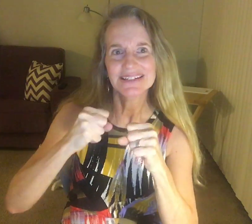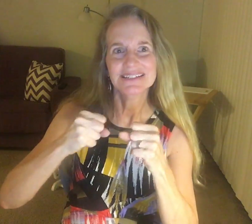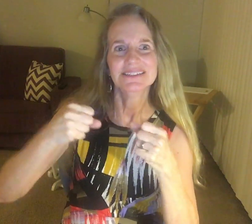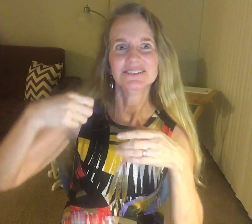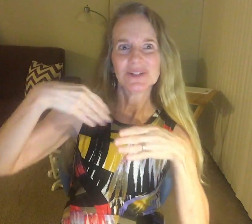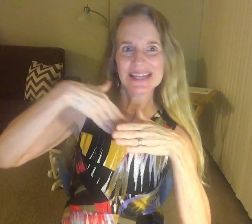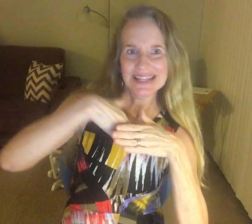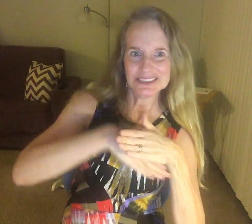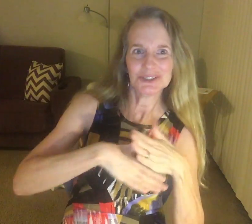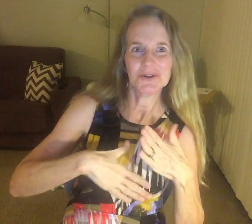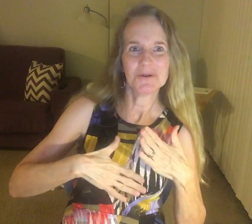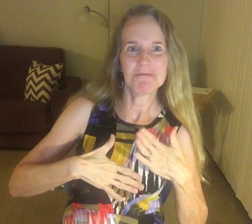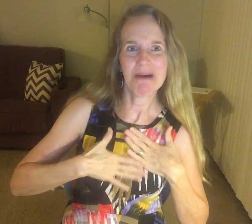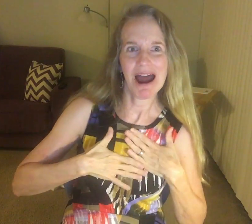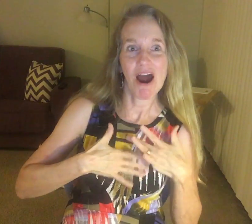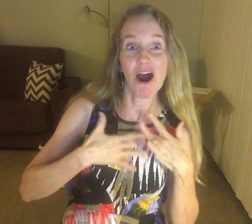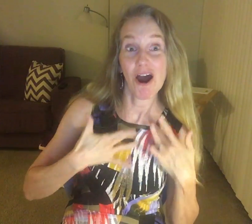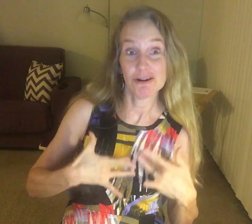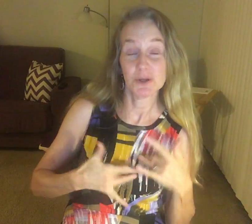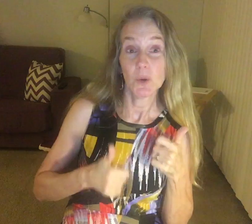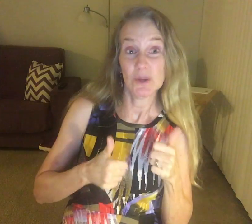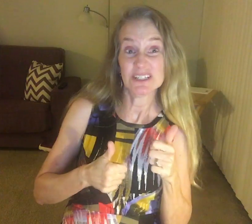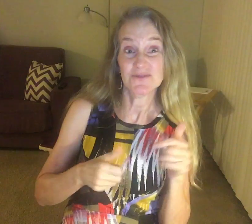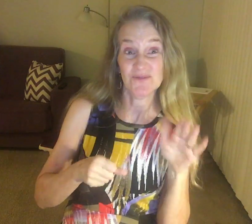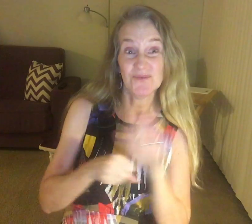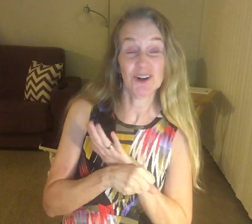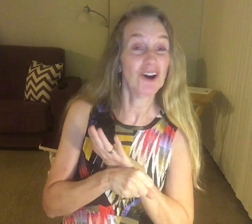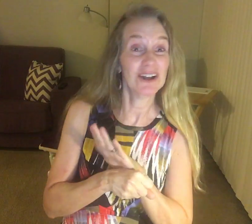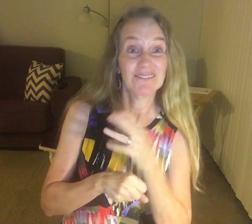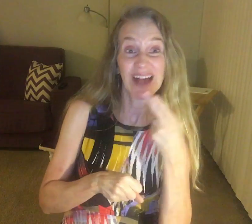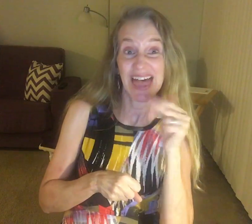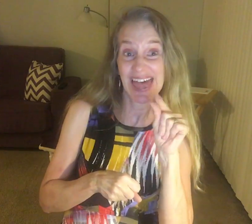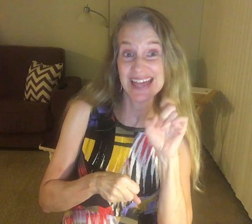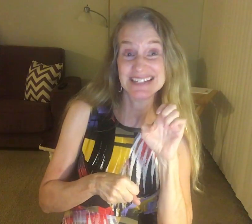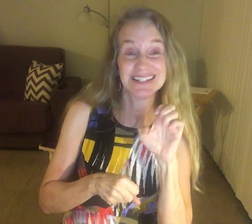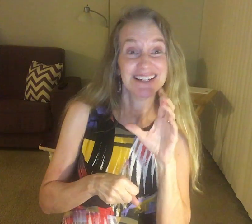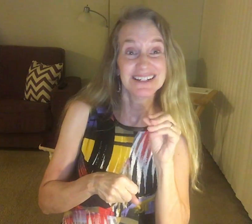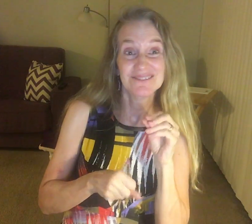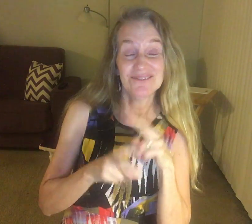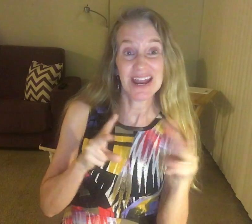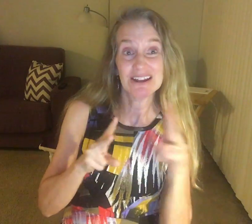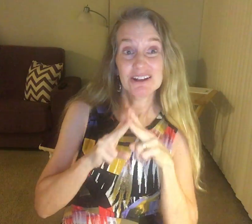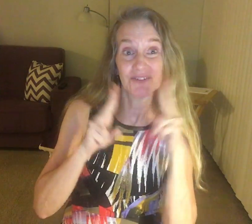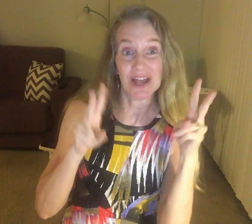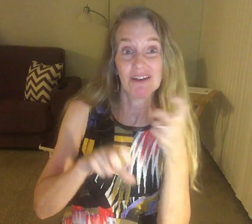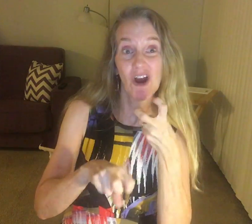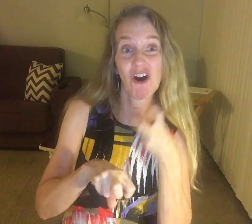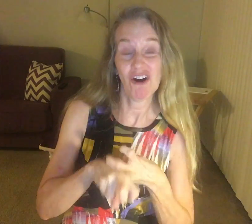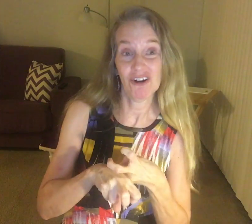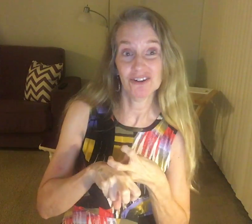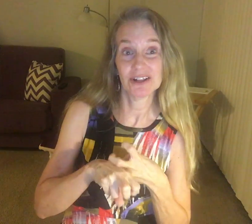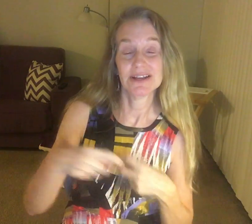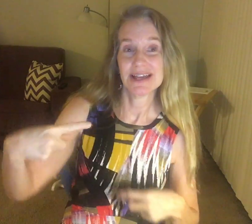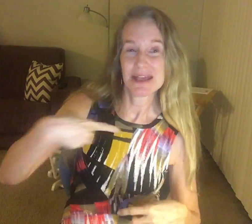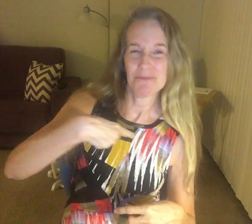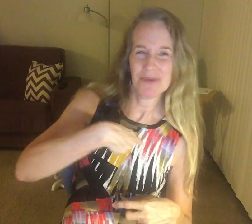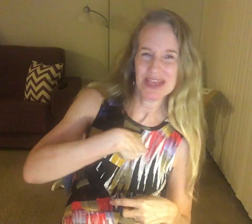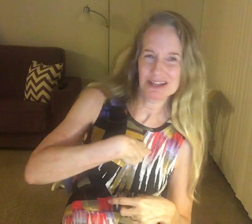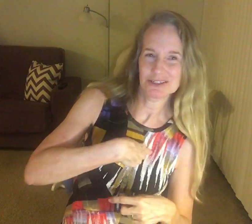beginning to my heart. It's called a hate, very, very hard. Appeared